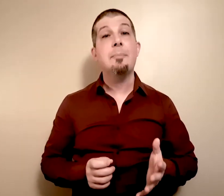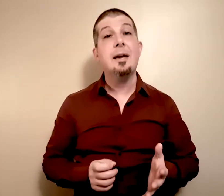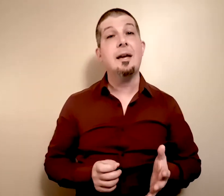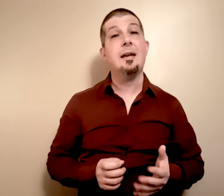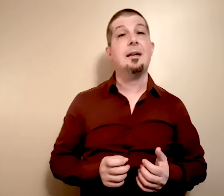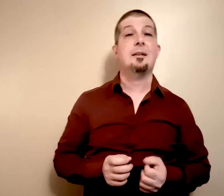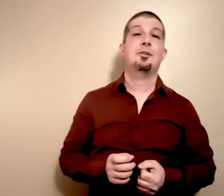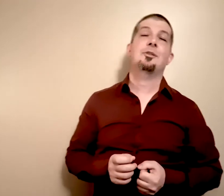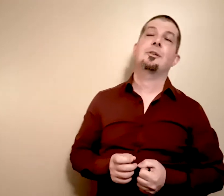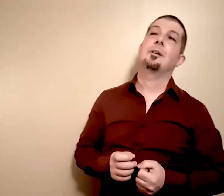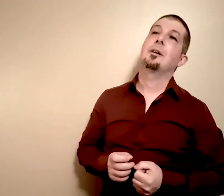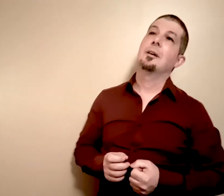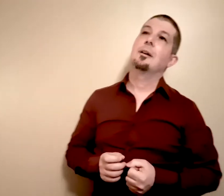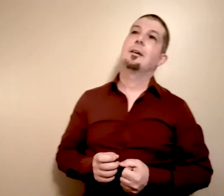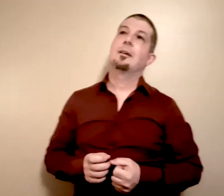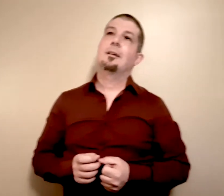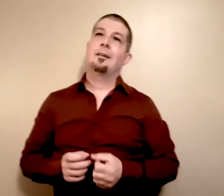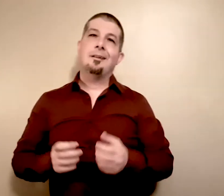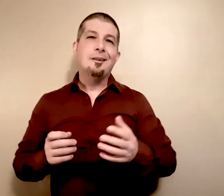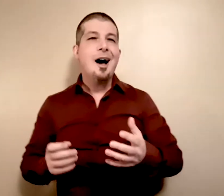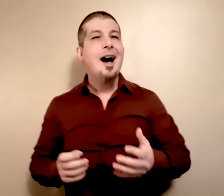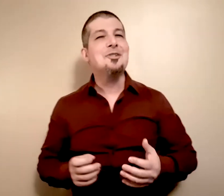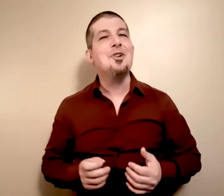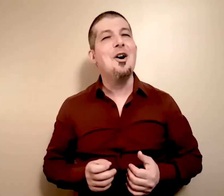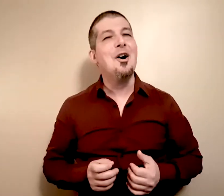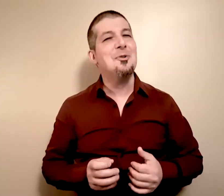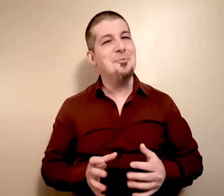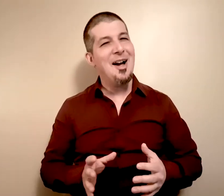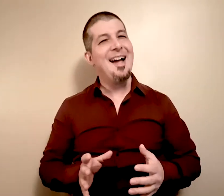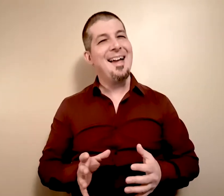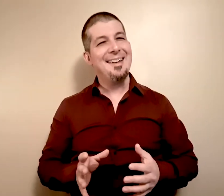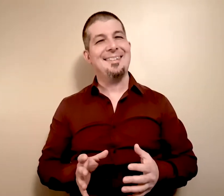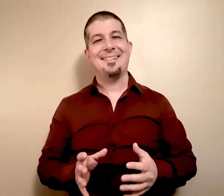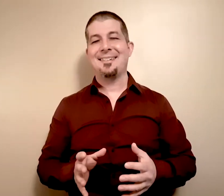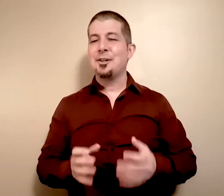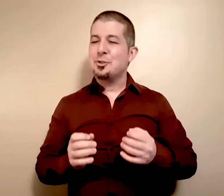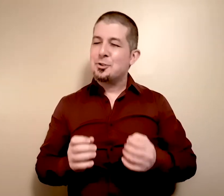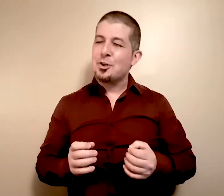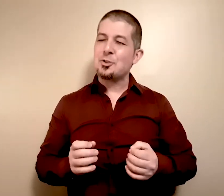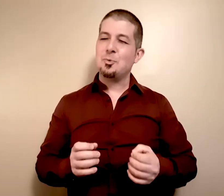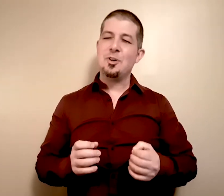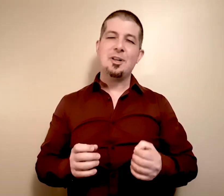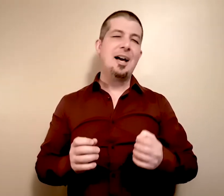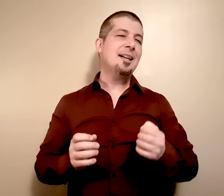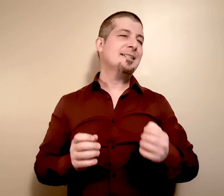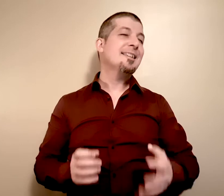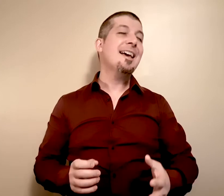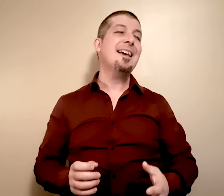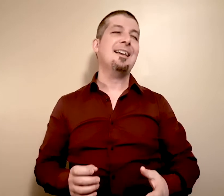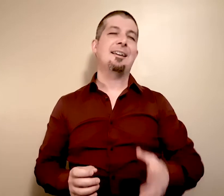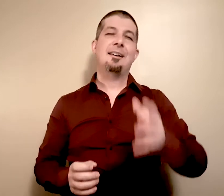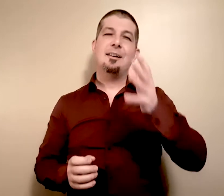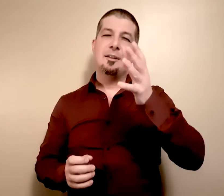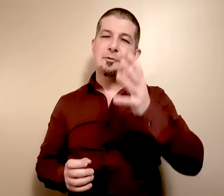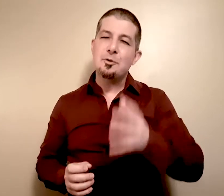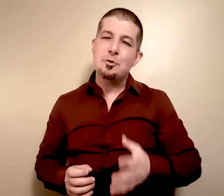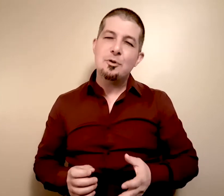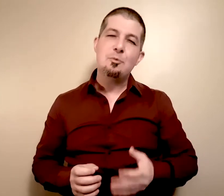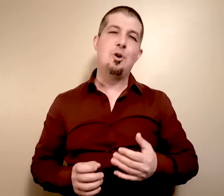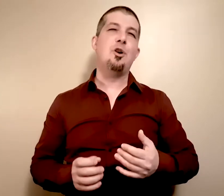page. And I started writing just what I'd say if we were